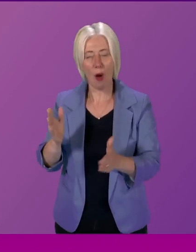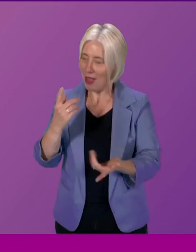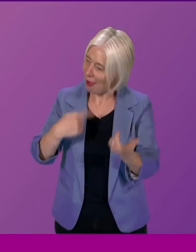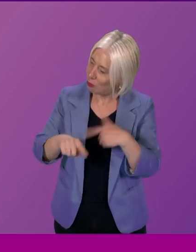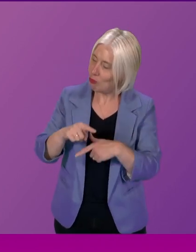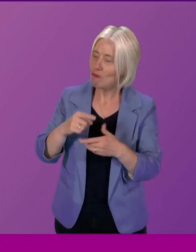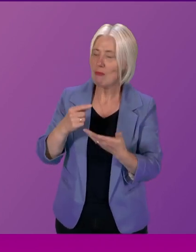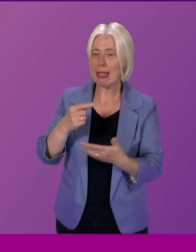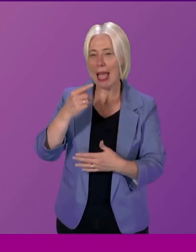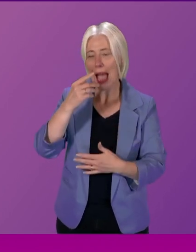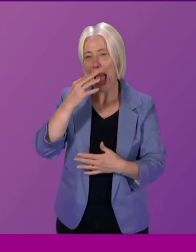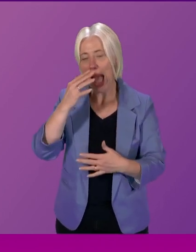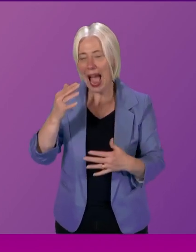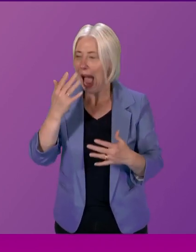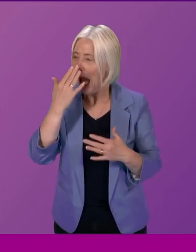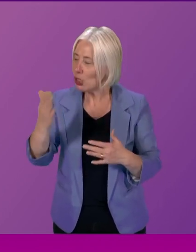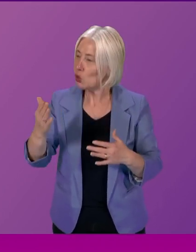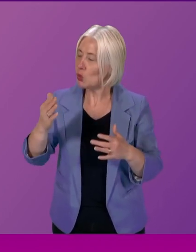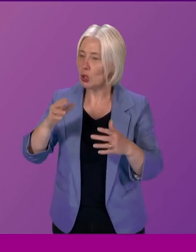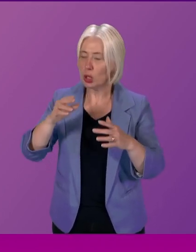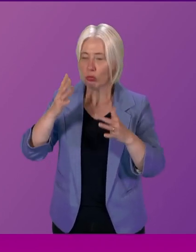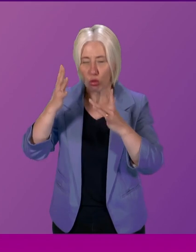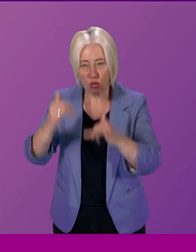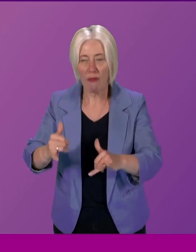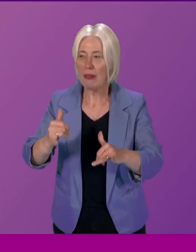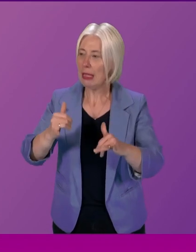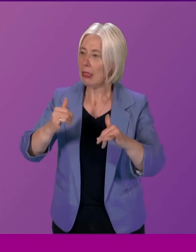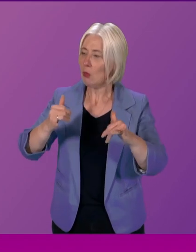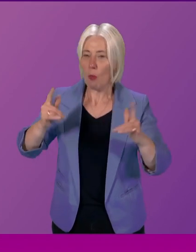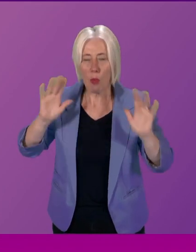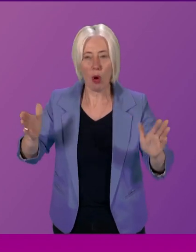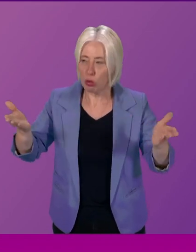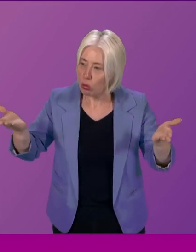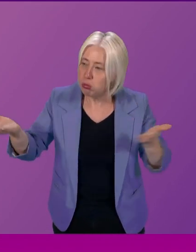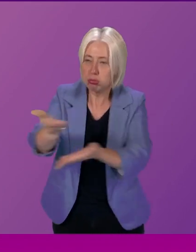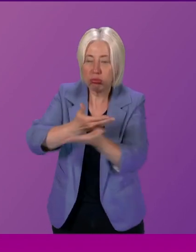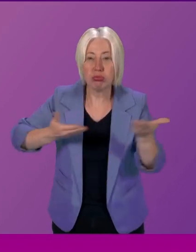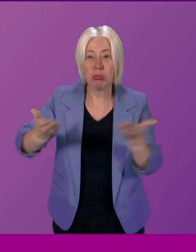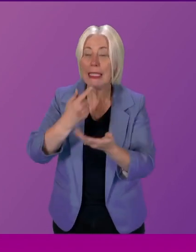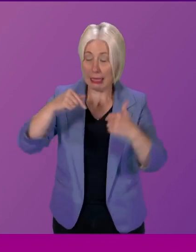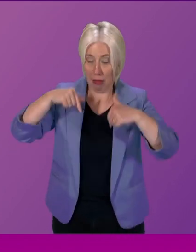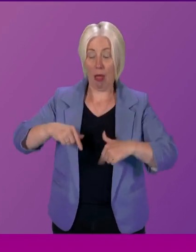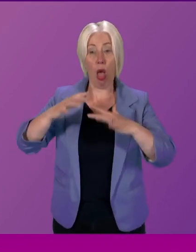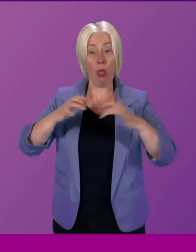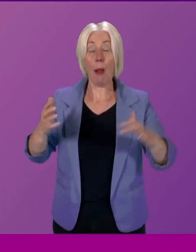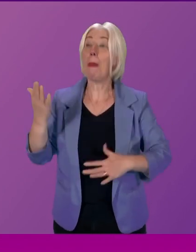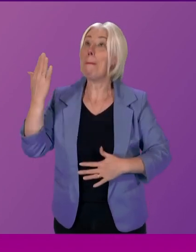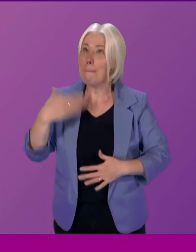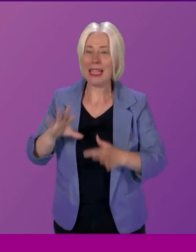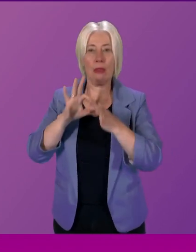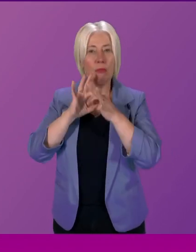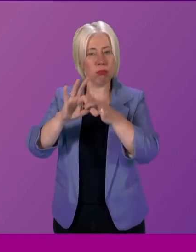social attitude surveys or polling but actually with a structure that can actually say the parliament has taken time to engage and to listen